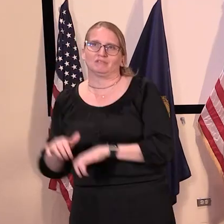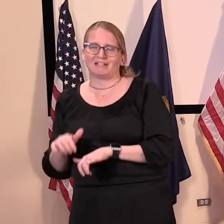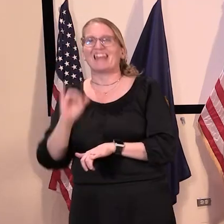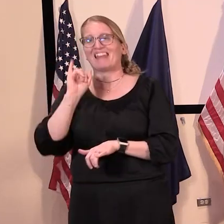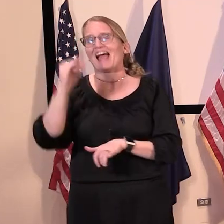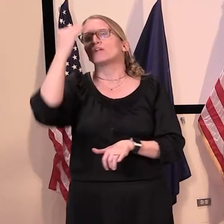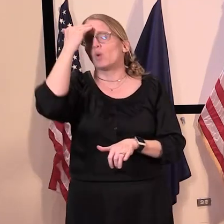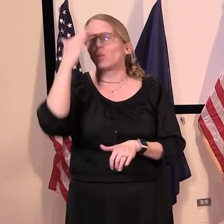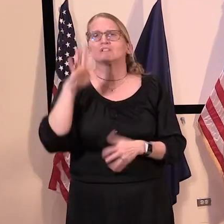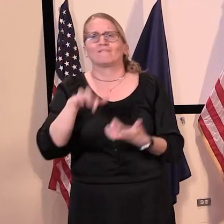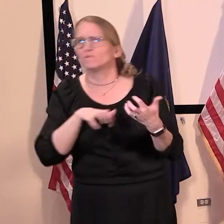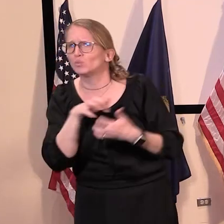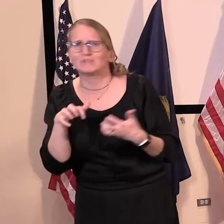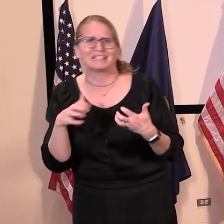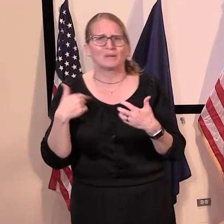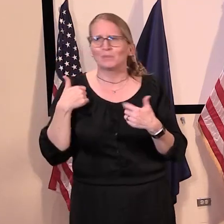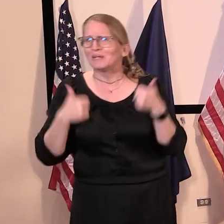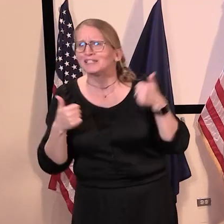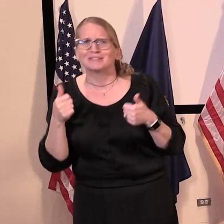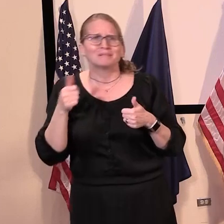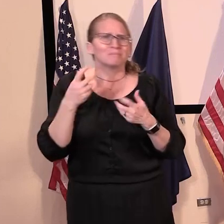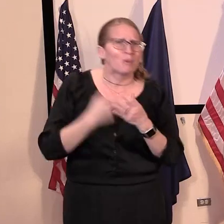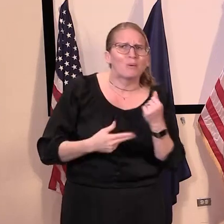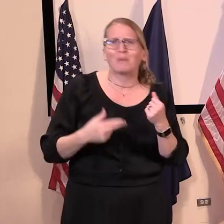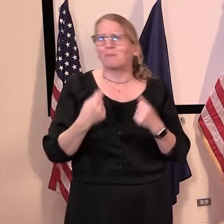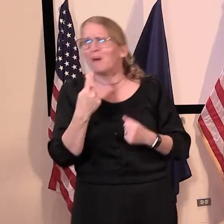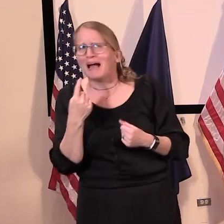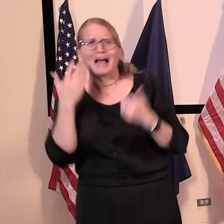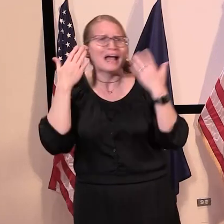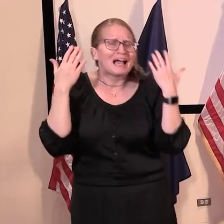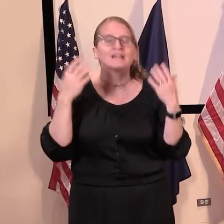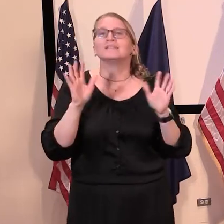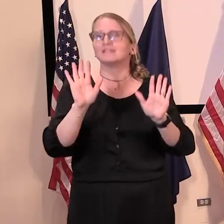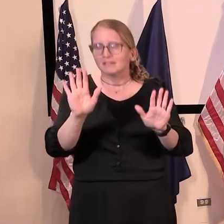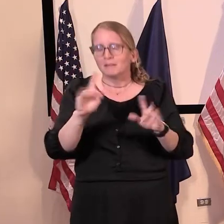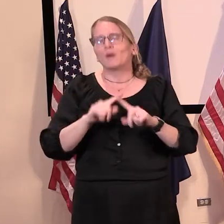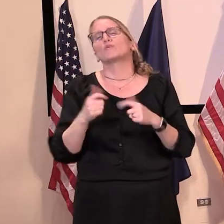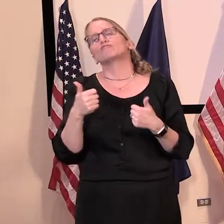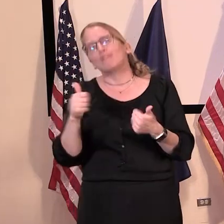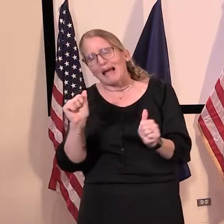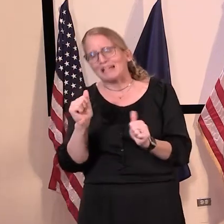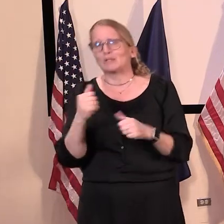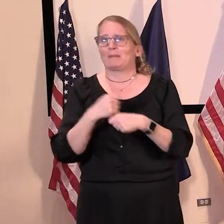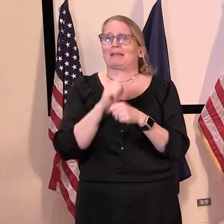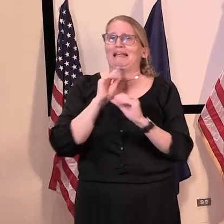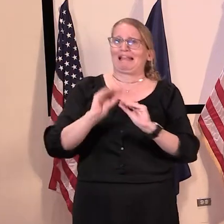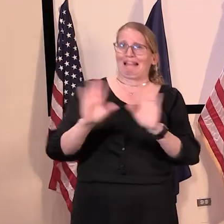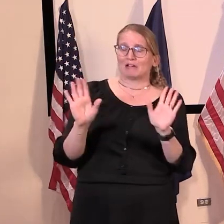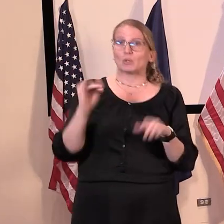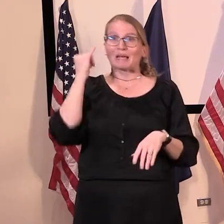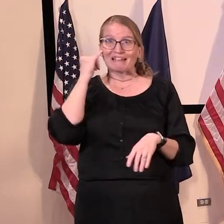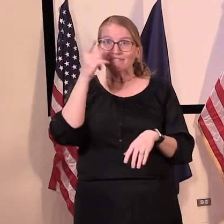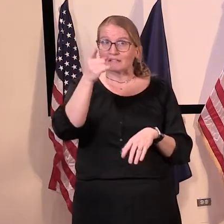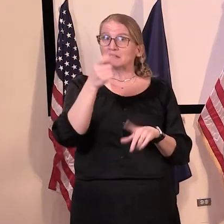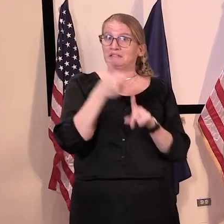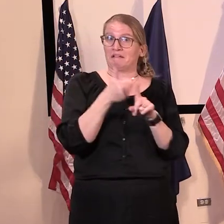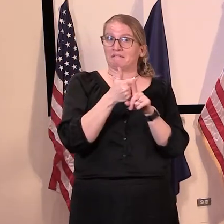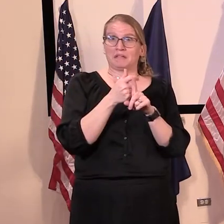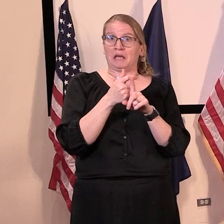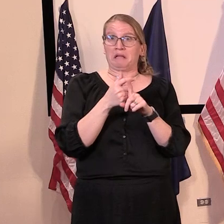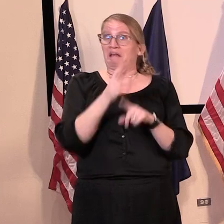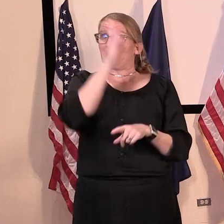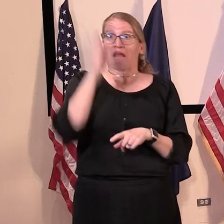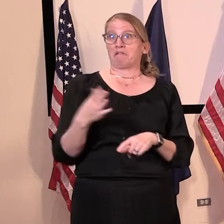we're trying to, uh, make it as seamless as possible. So if they haven't done anything as of today, um, they simply need to fill out an initial